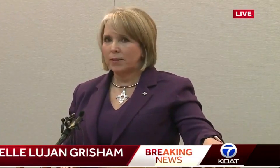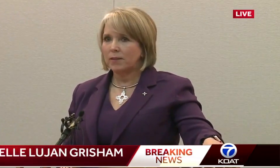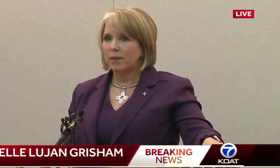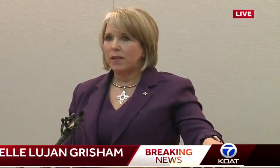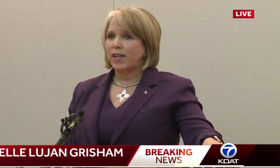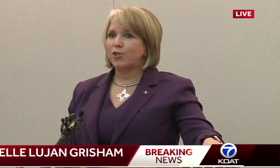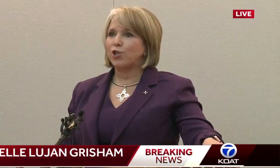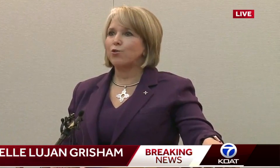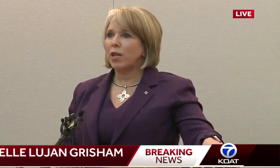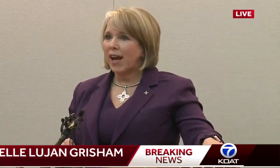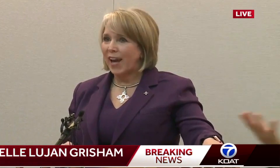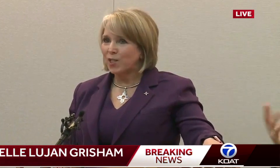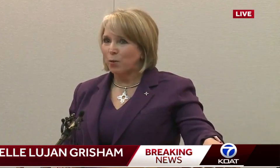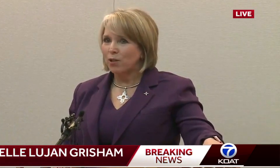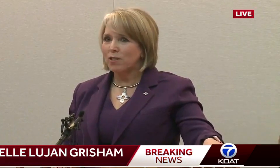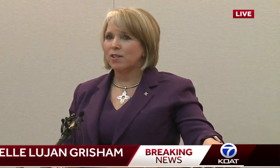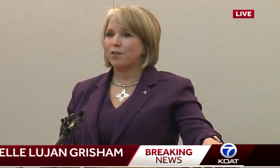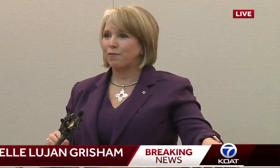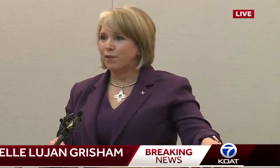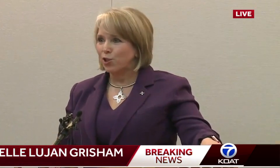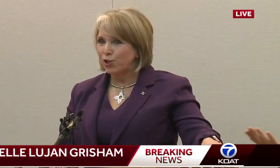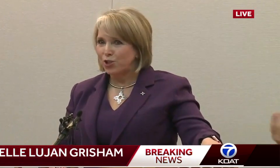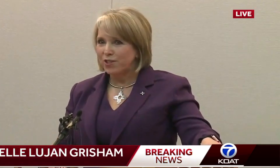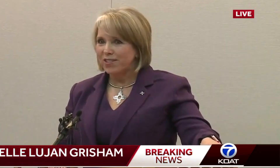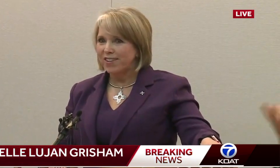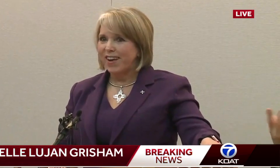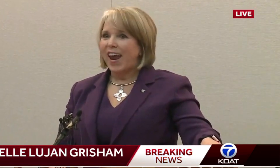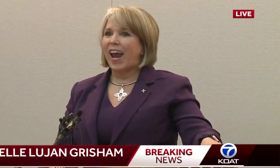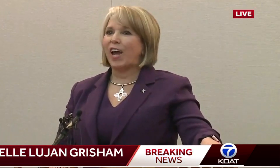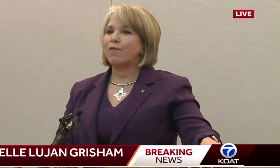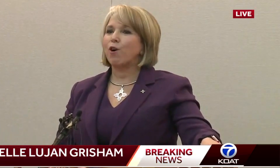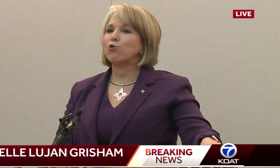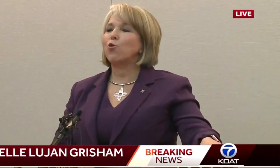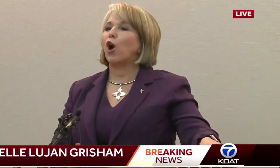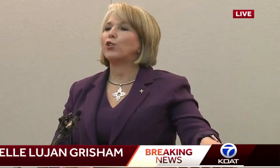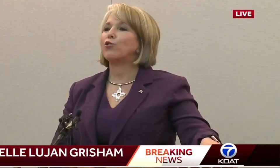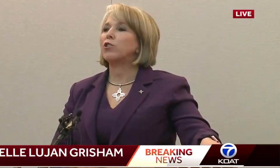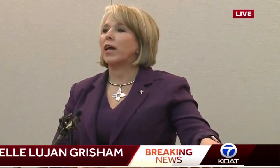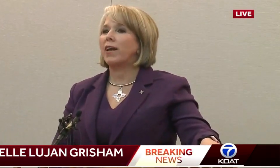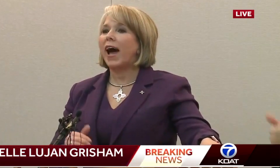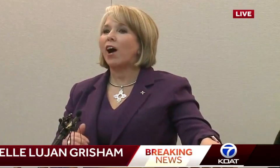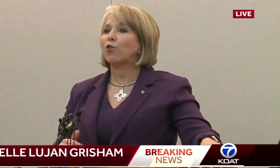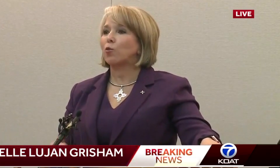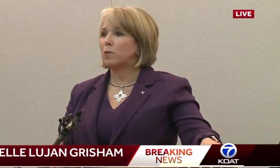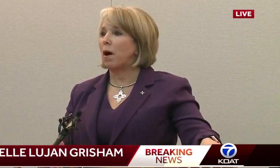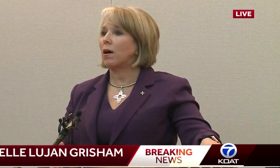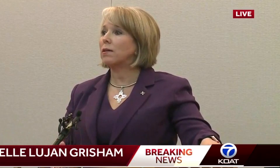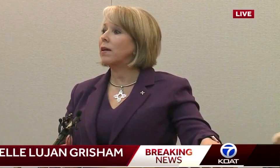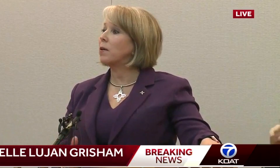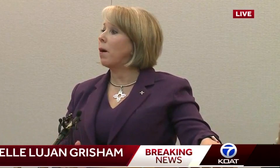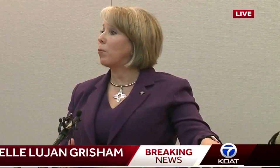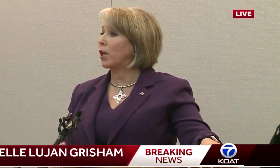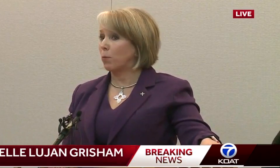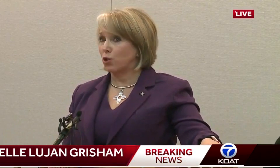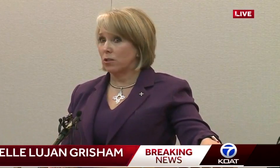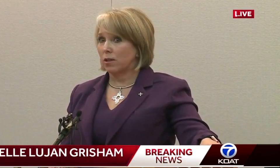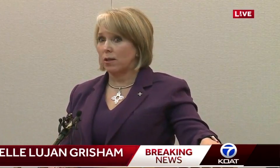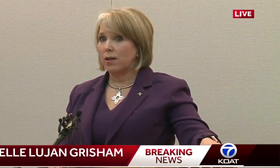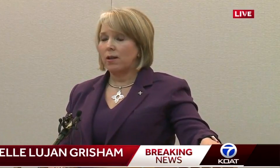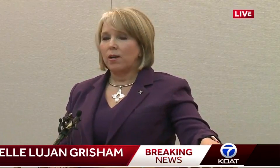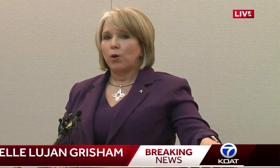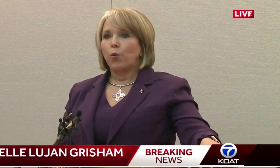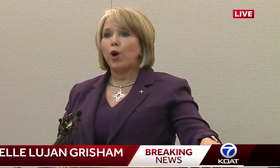state government is using experts, physicians, and folks who understand how to respond in a public